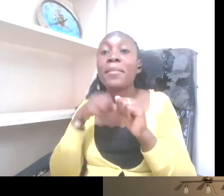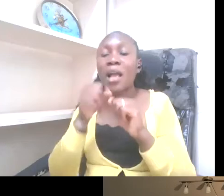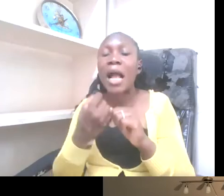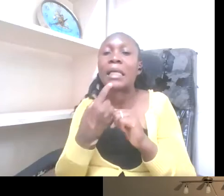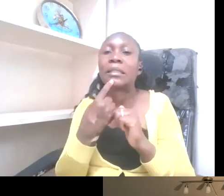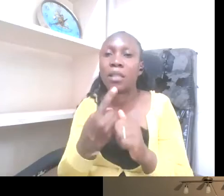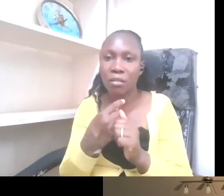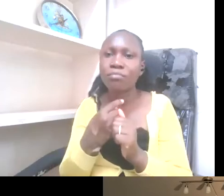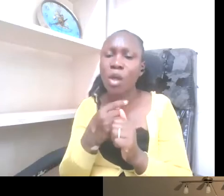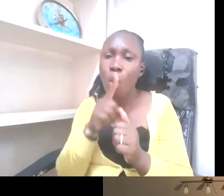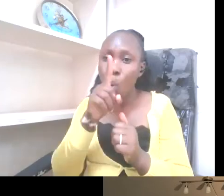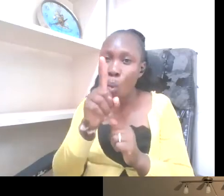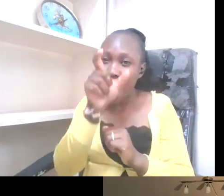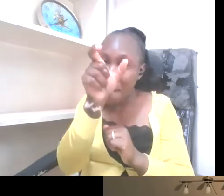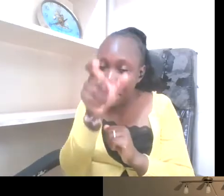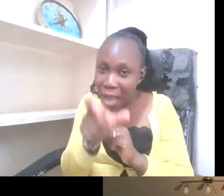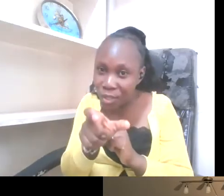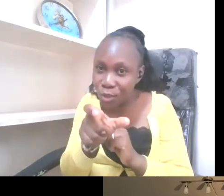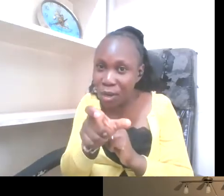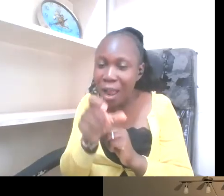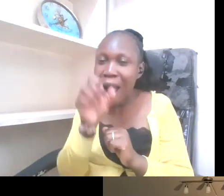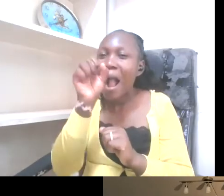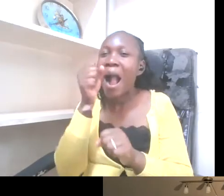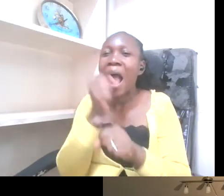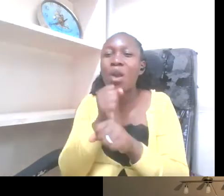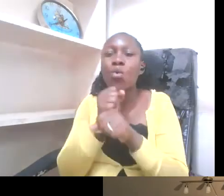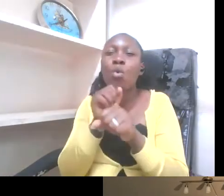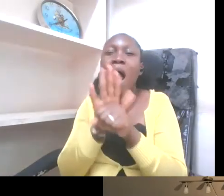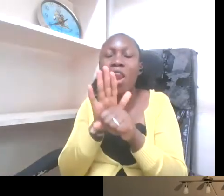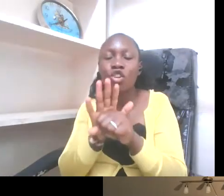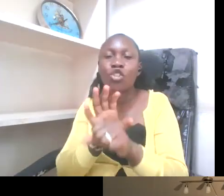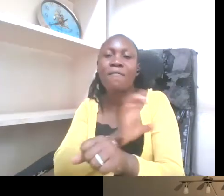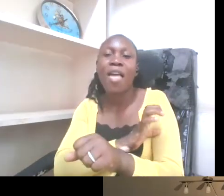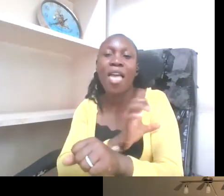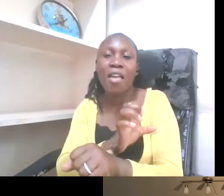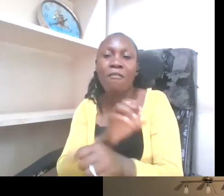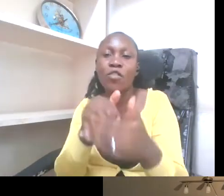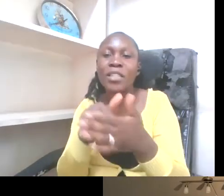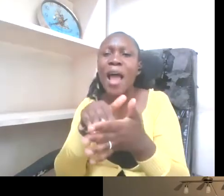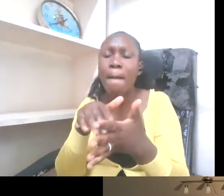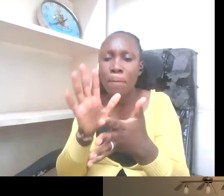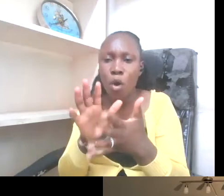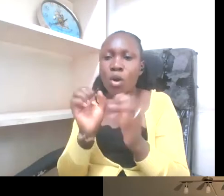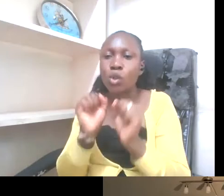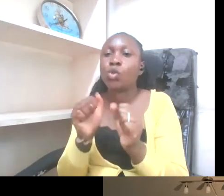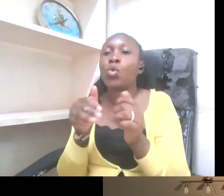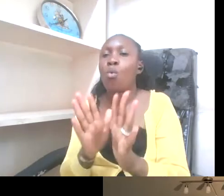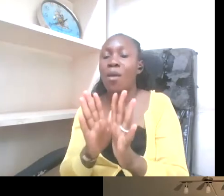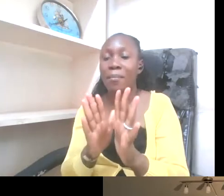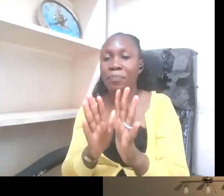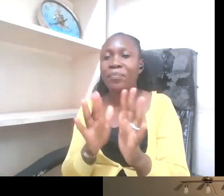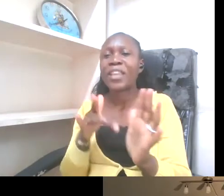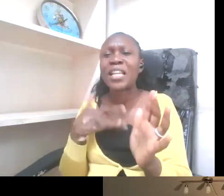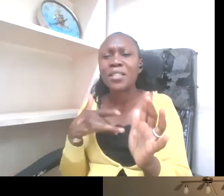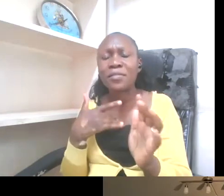person to do a lot of the effort in a more solitary way. It feels like, you know, but